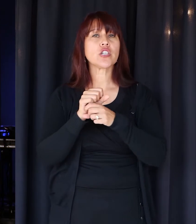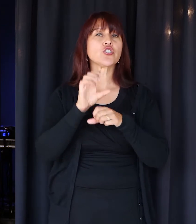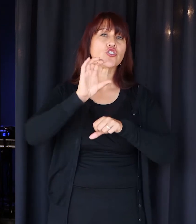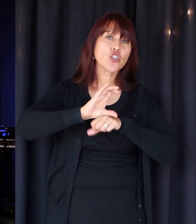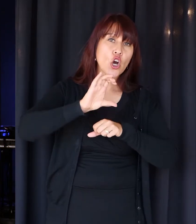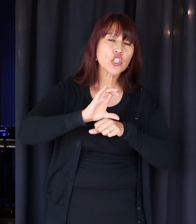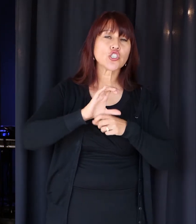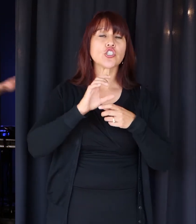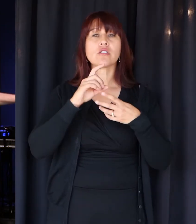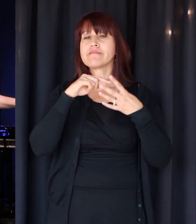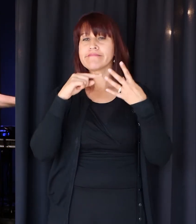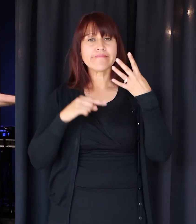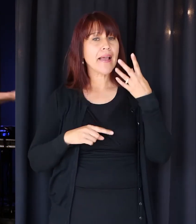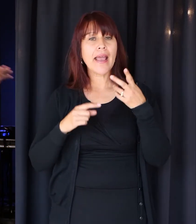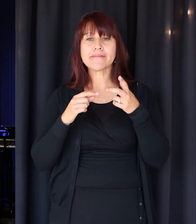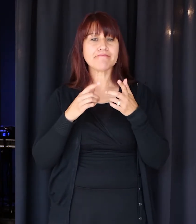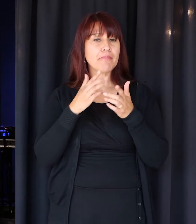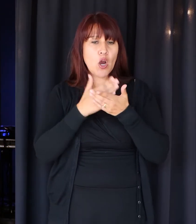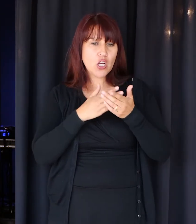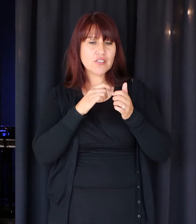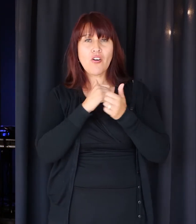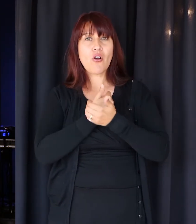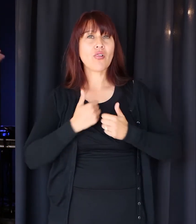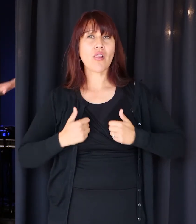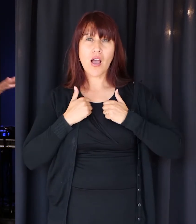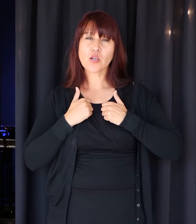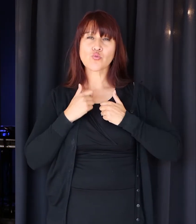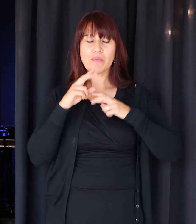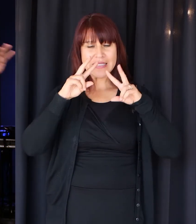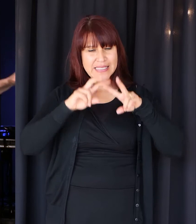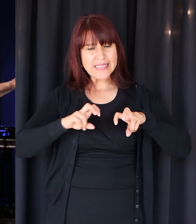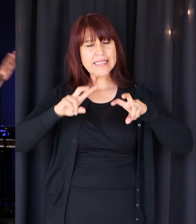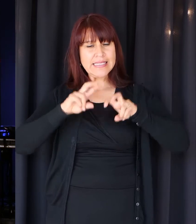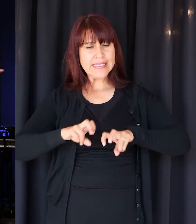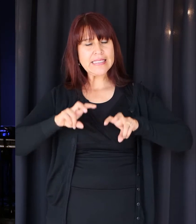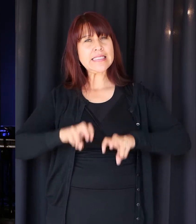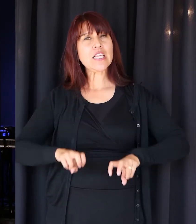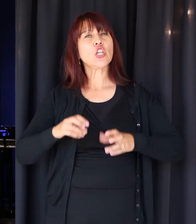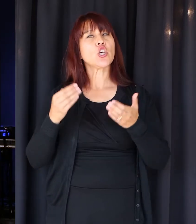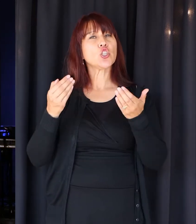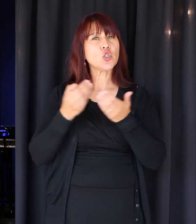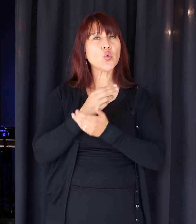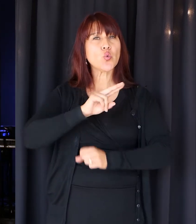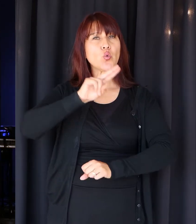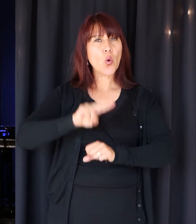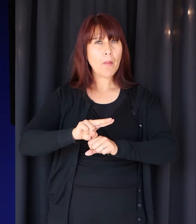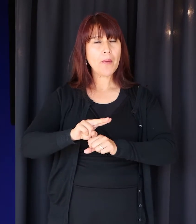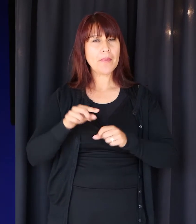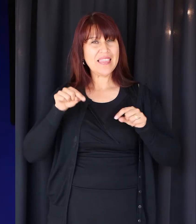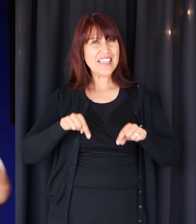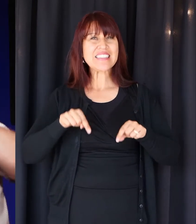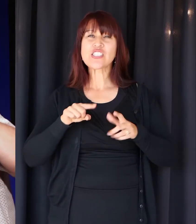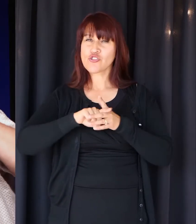church. We're going to talk about some areas of our lives where we're going to be exploring this new normal. But here is the starting